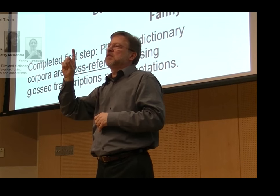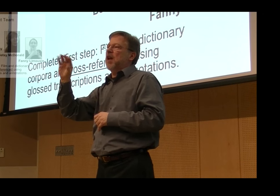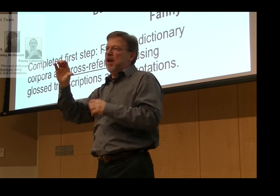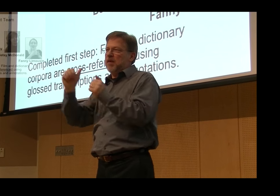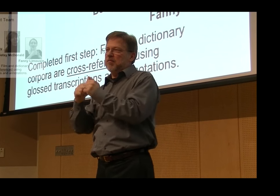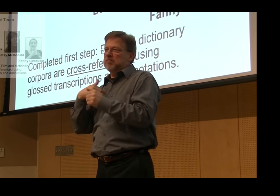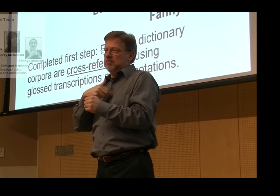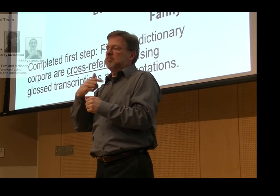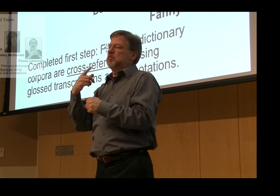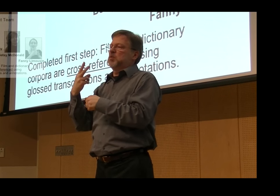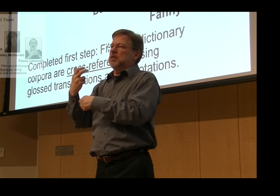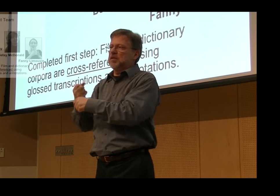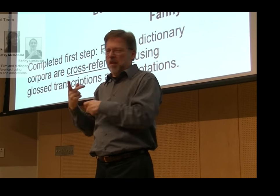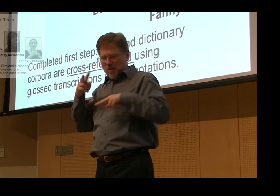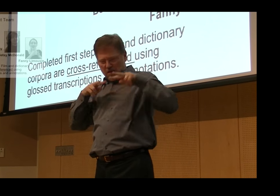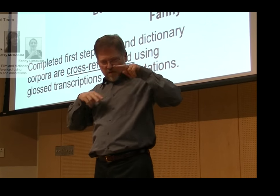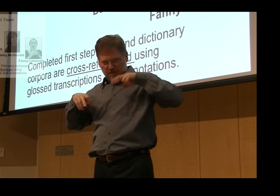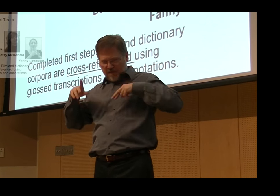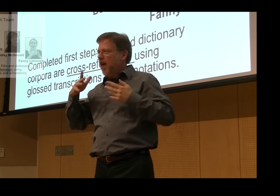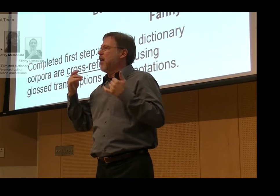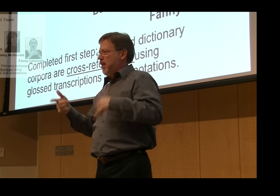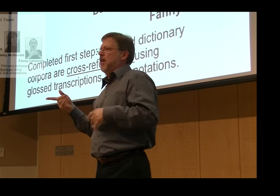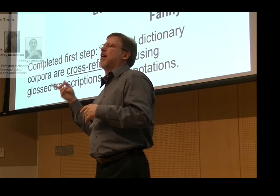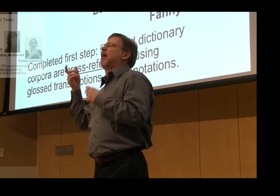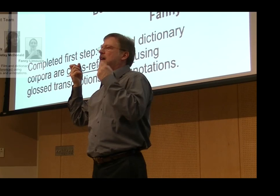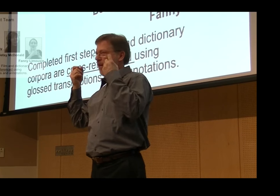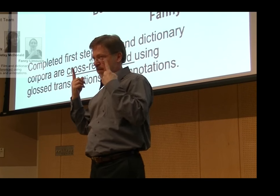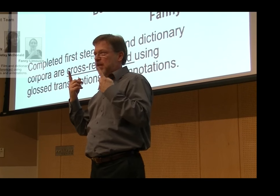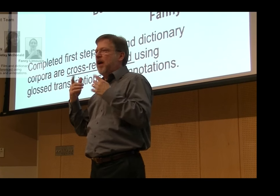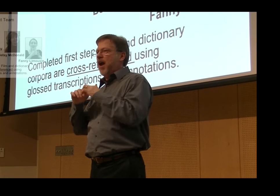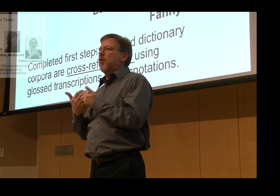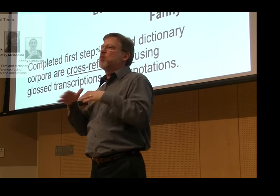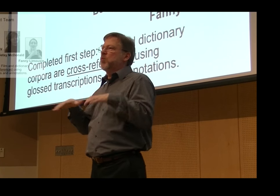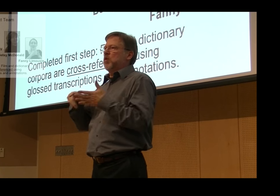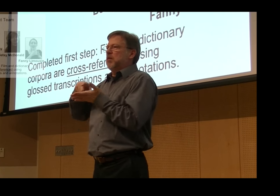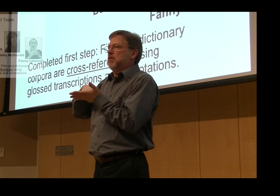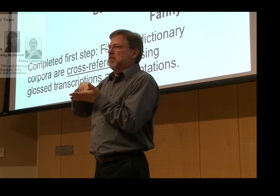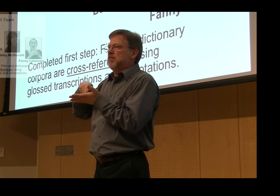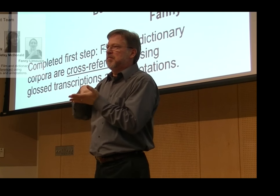She became a post-doc with us for a couple of years, and she has helped us to understand better how to